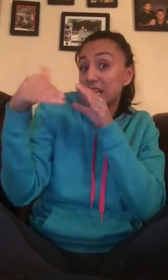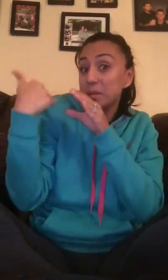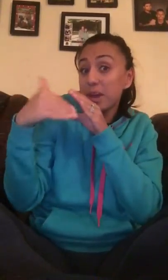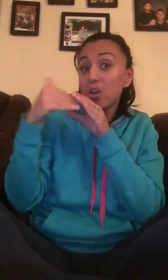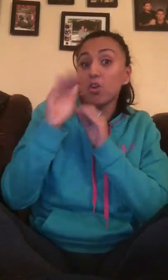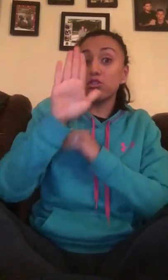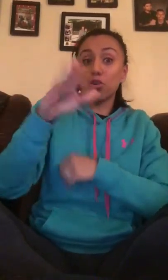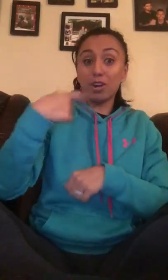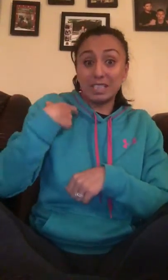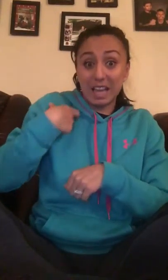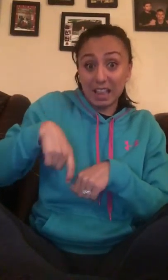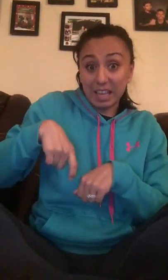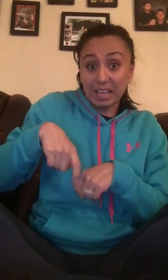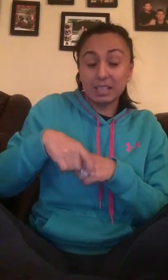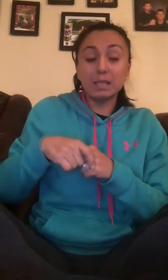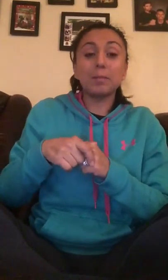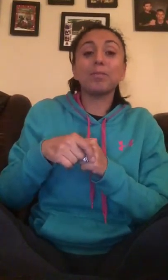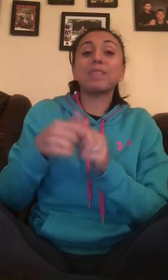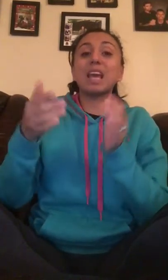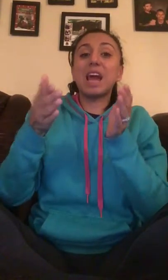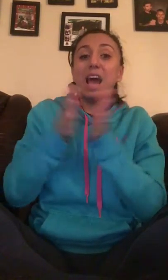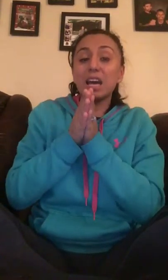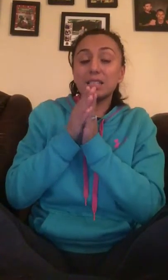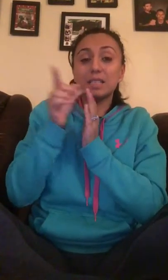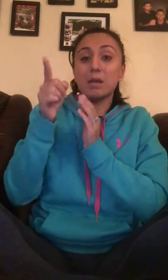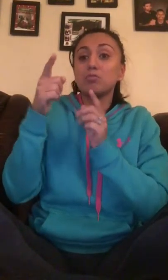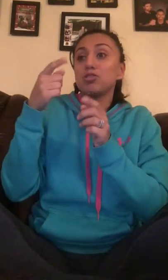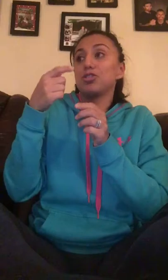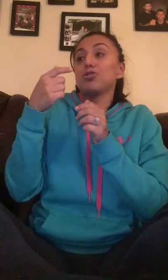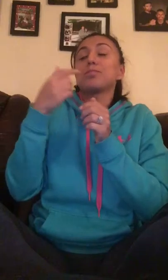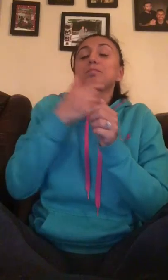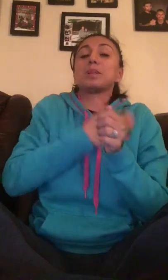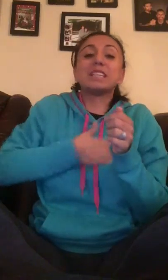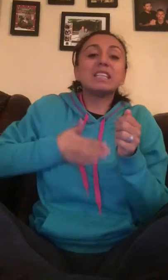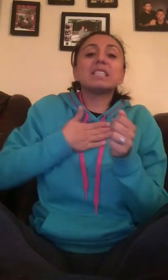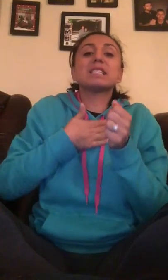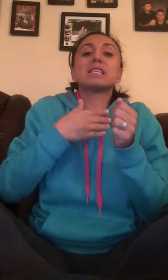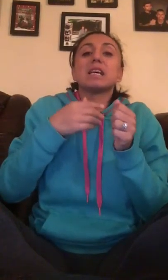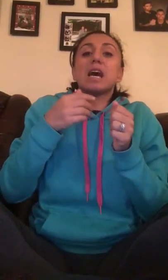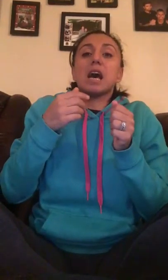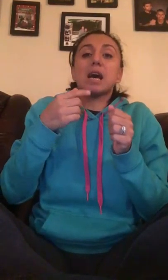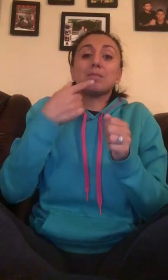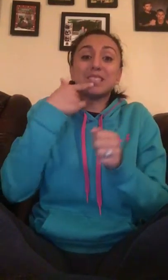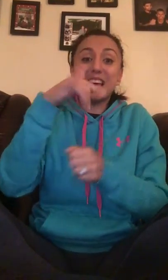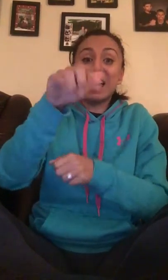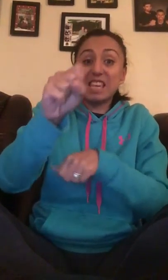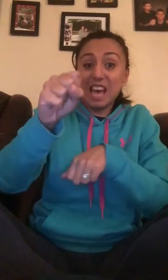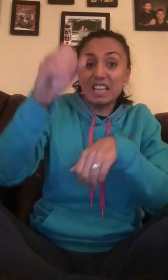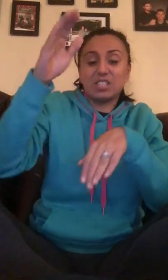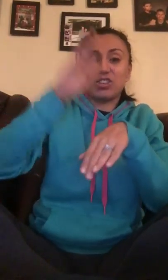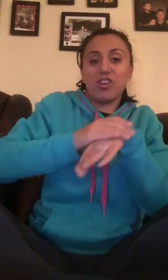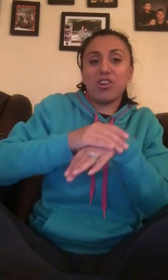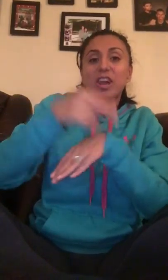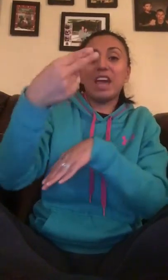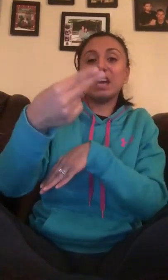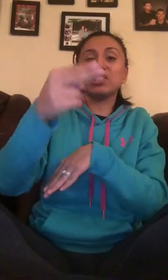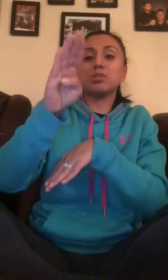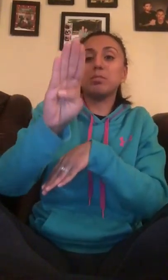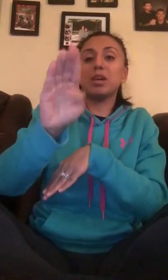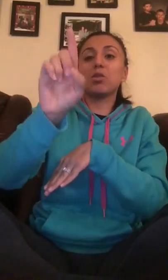email your delegates and ask them to please say yes on HB